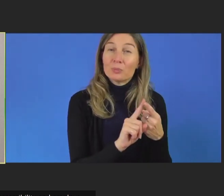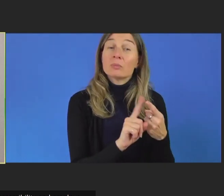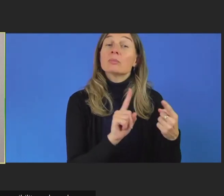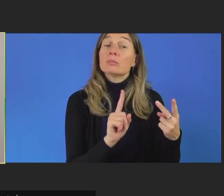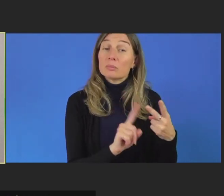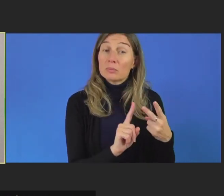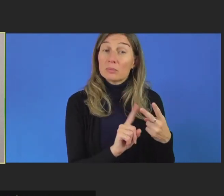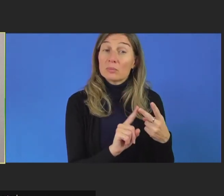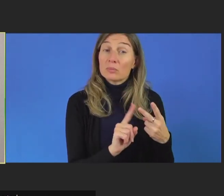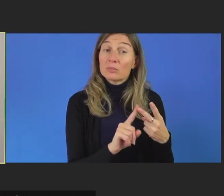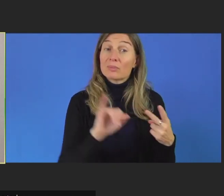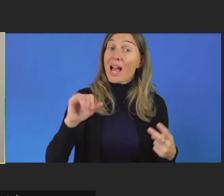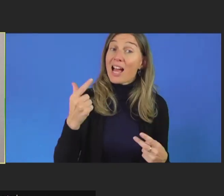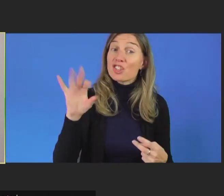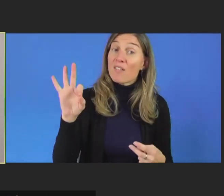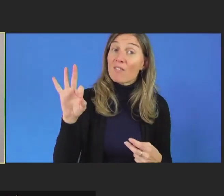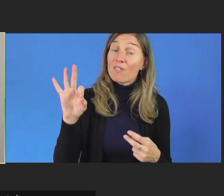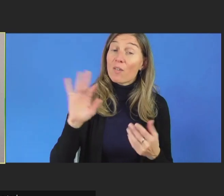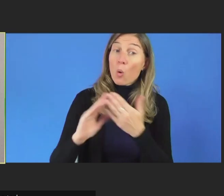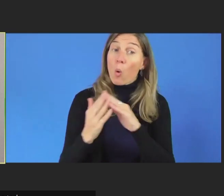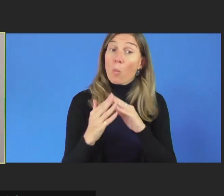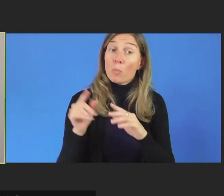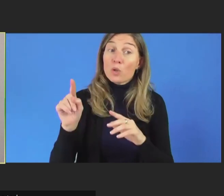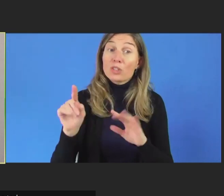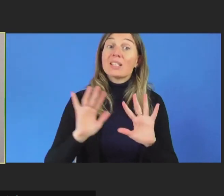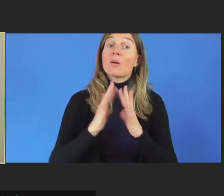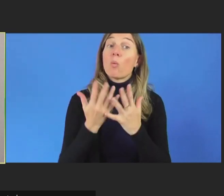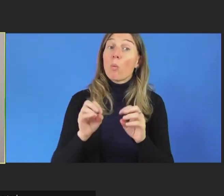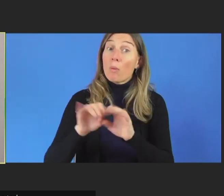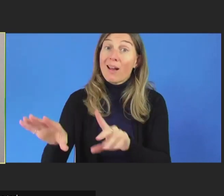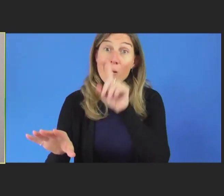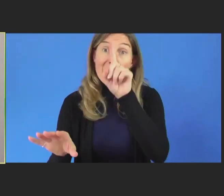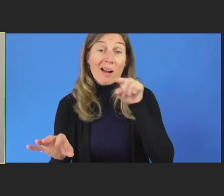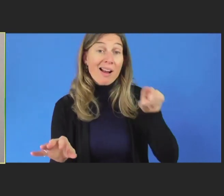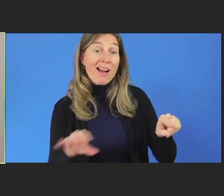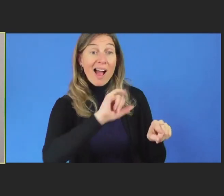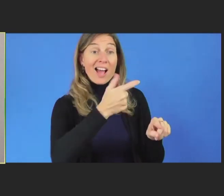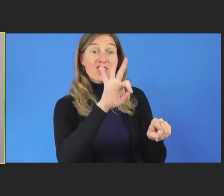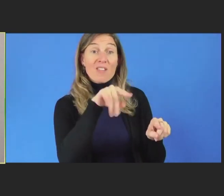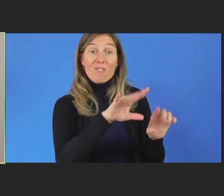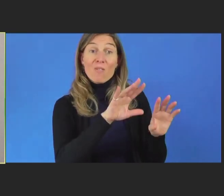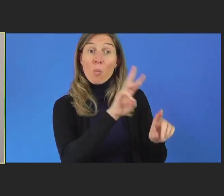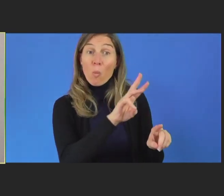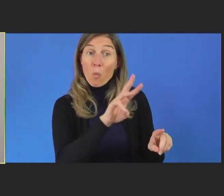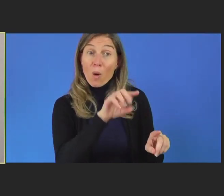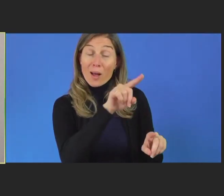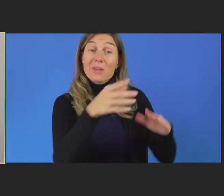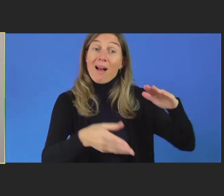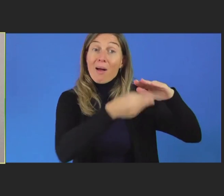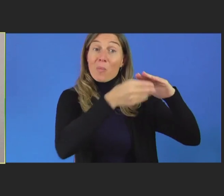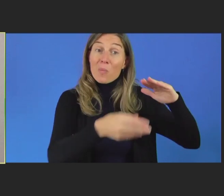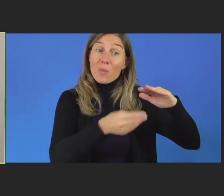the IGF community when writing and uploading content to the IGF website, because it's one thing to have an